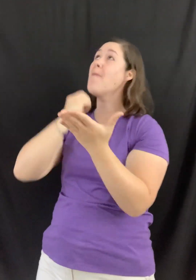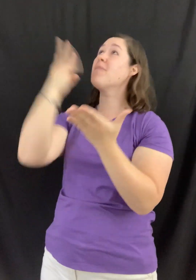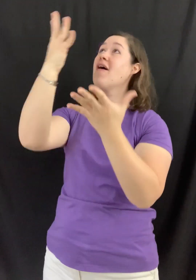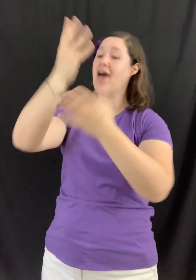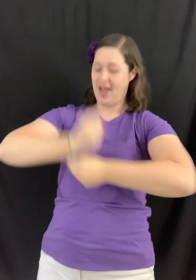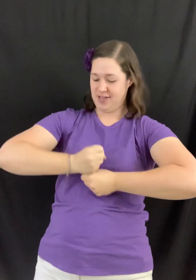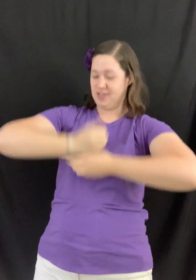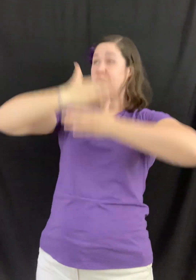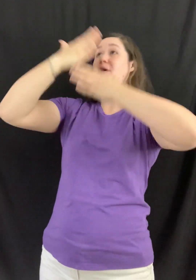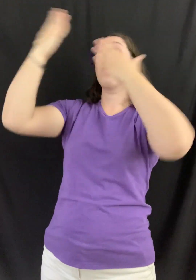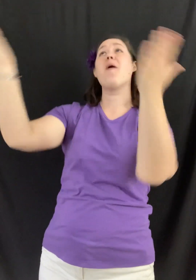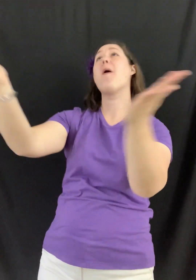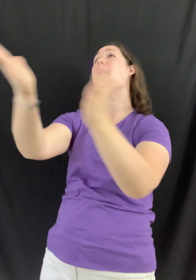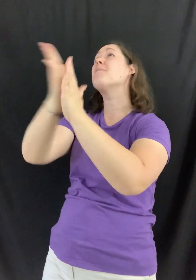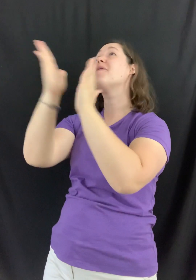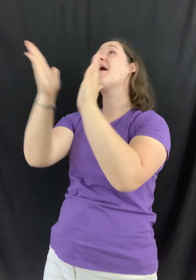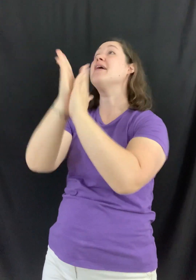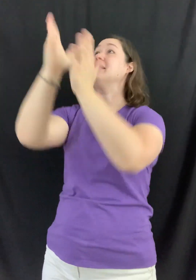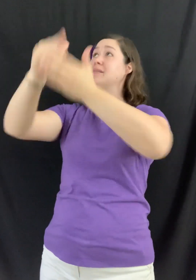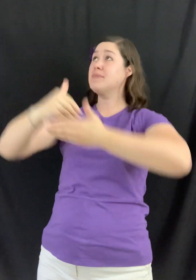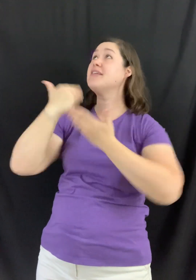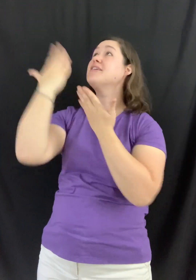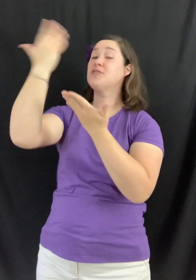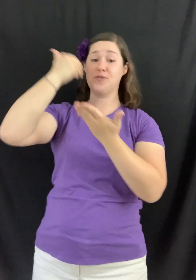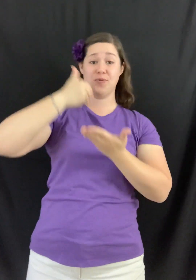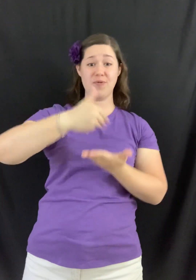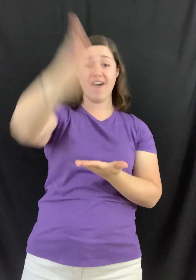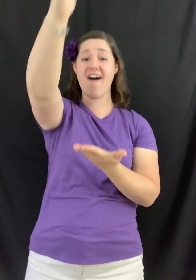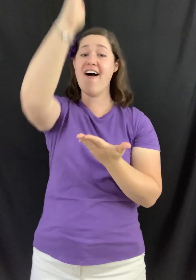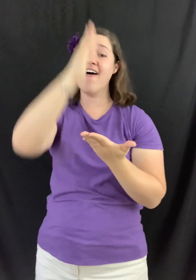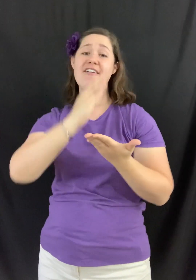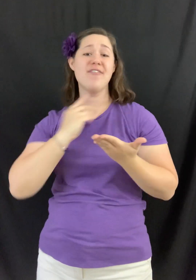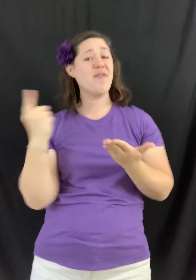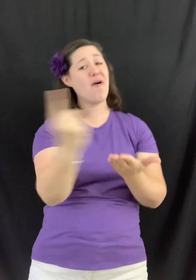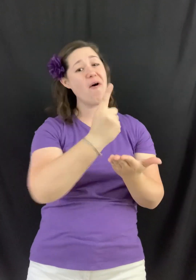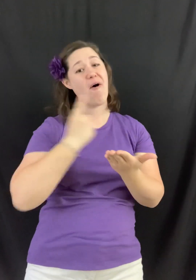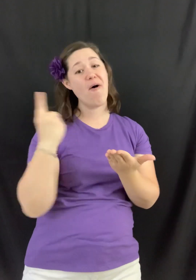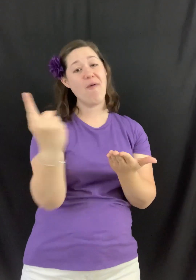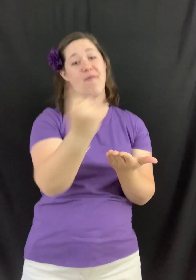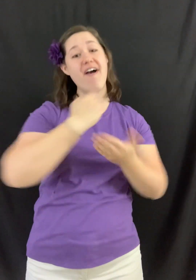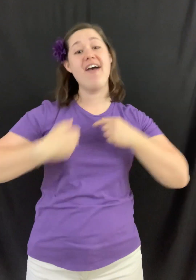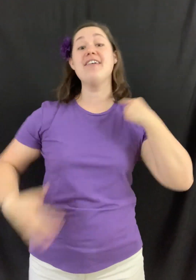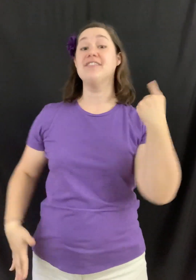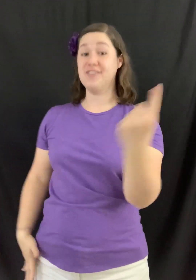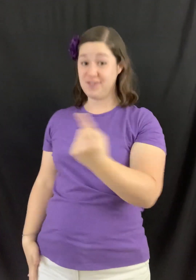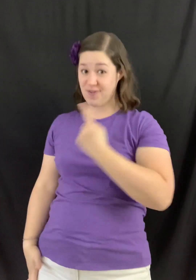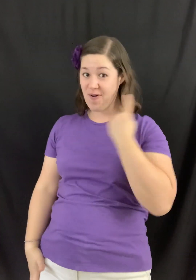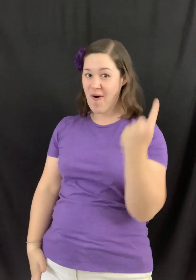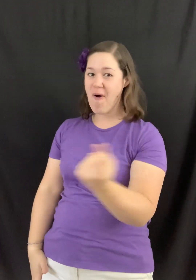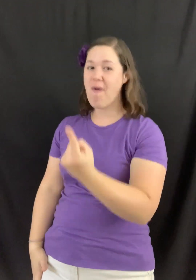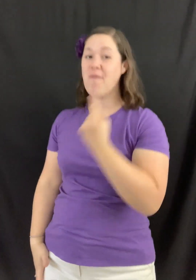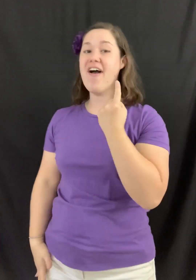praise, all praise be to God Always, always